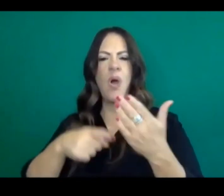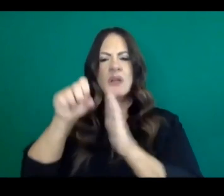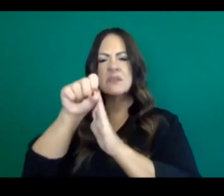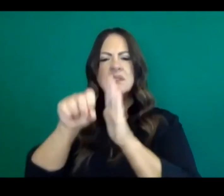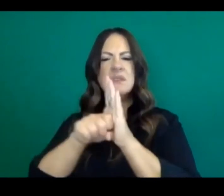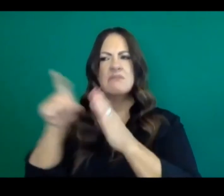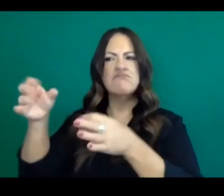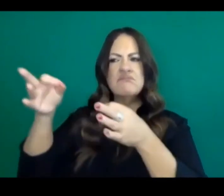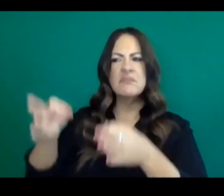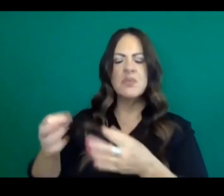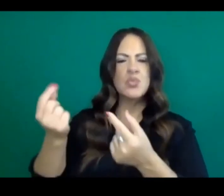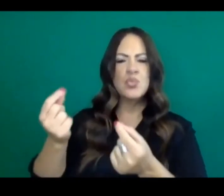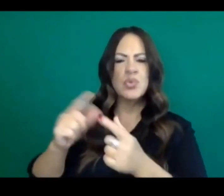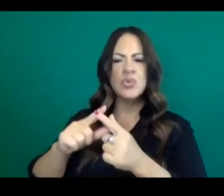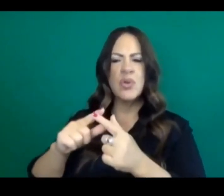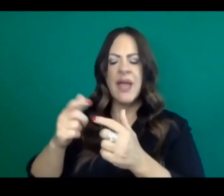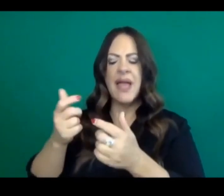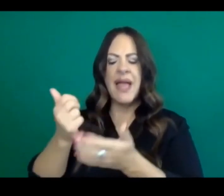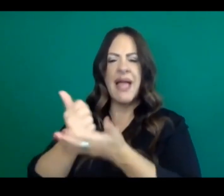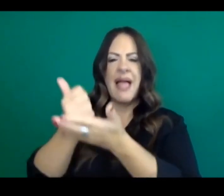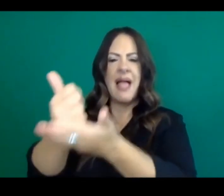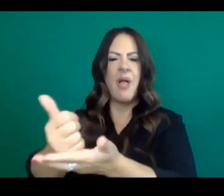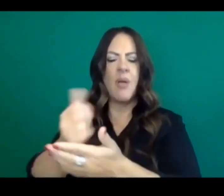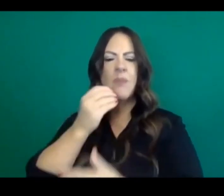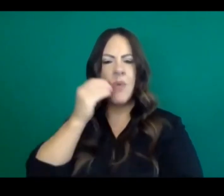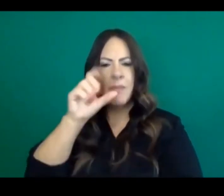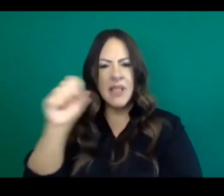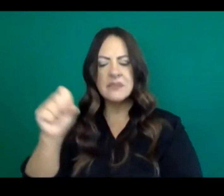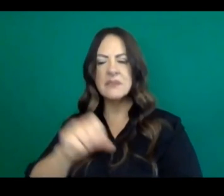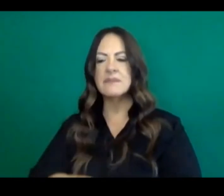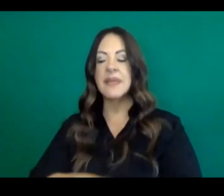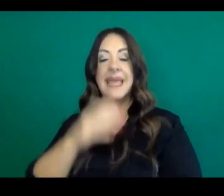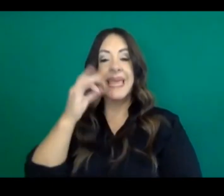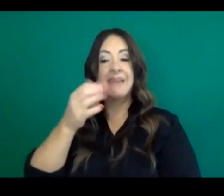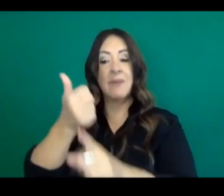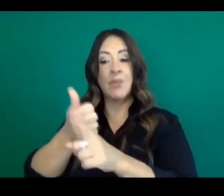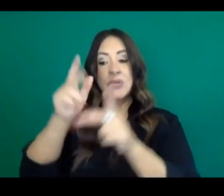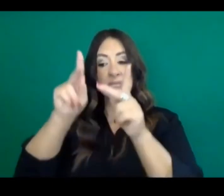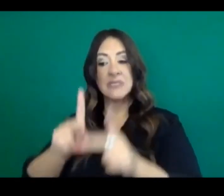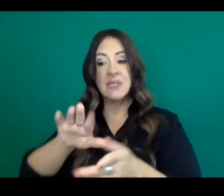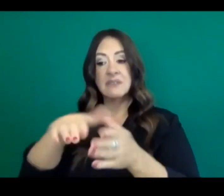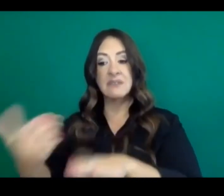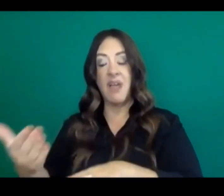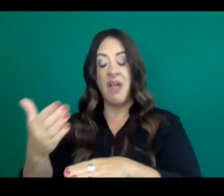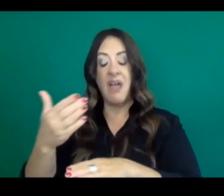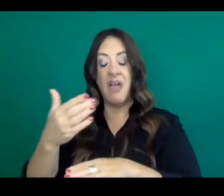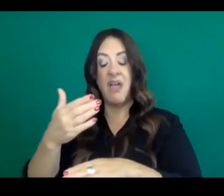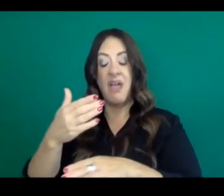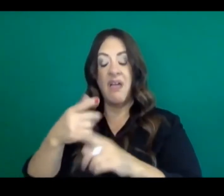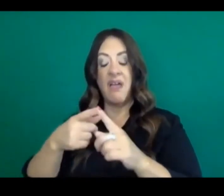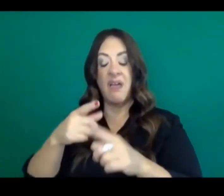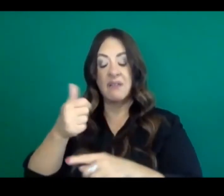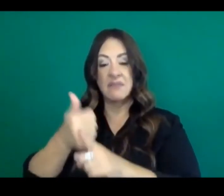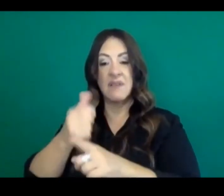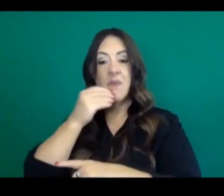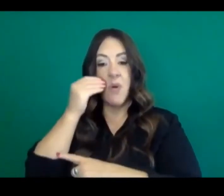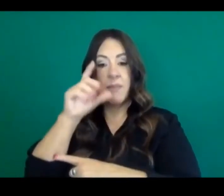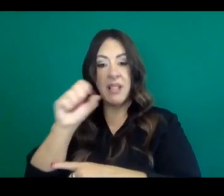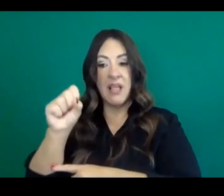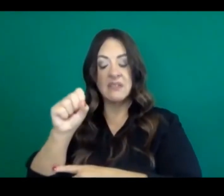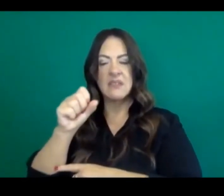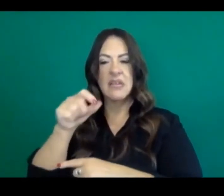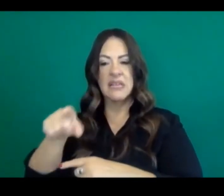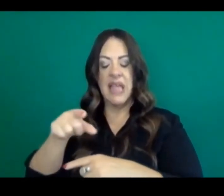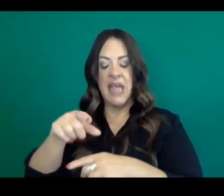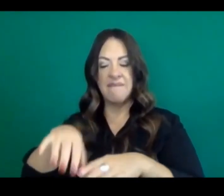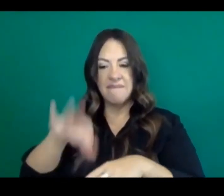do you think all homeless people who die should be tested for COVID? Thank you. Yeah, a few questions.